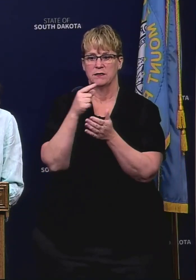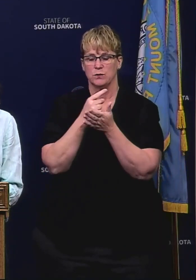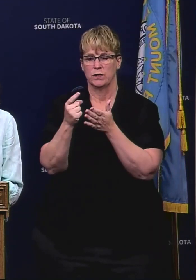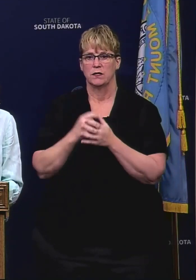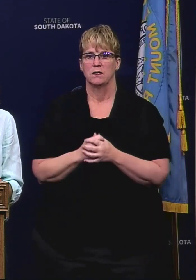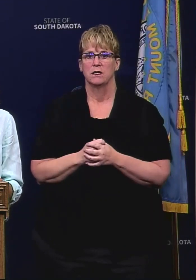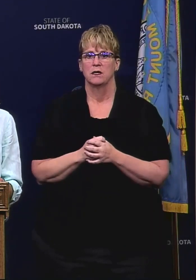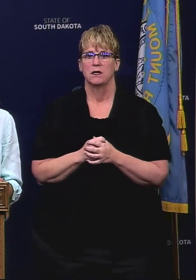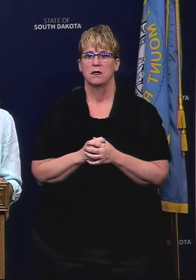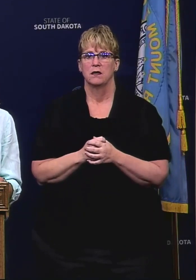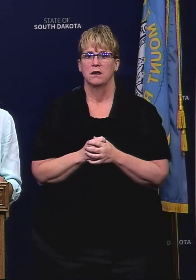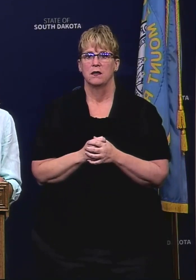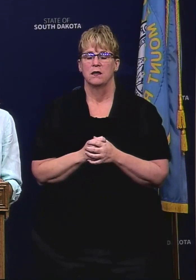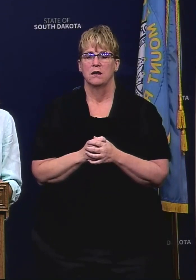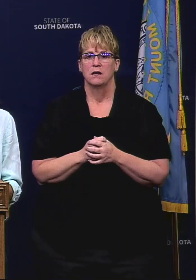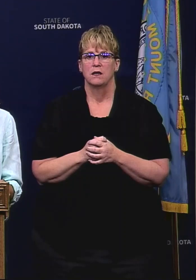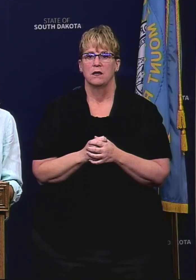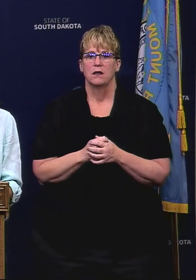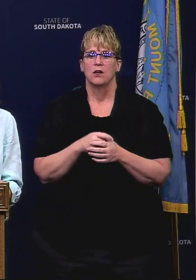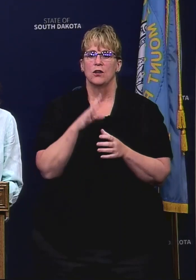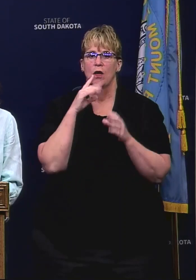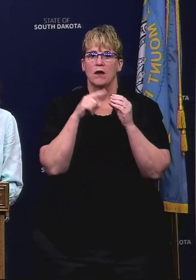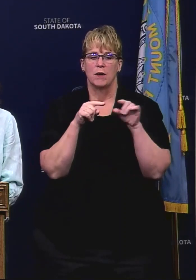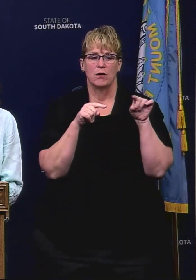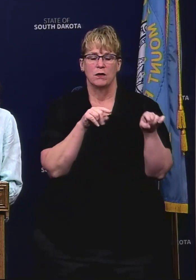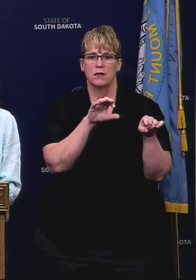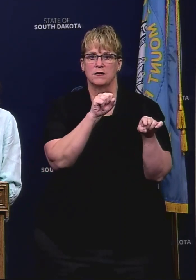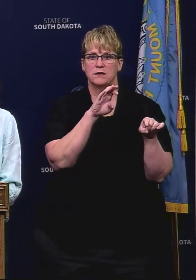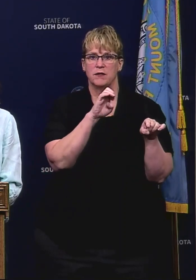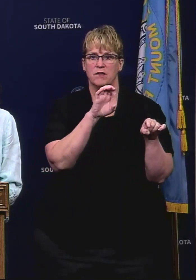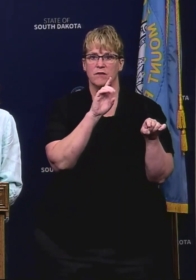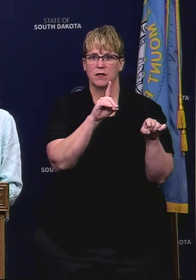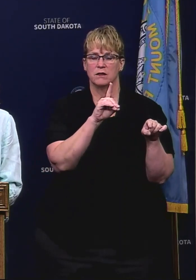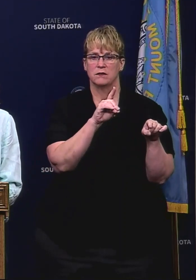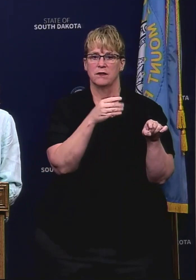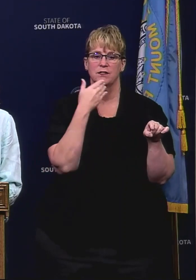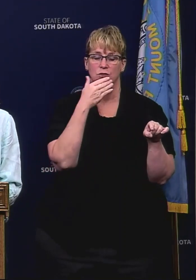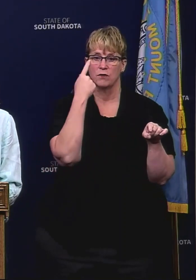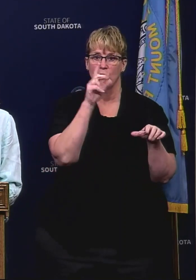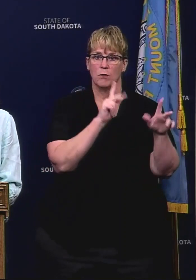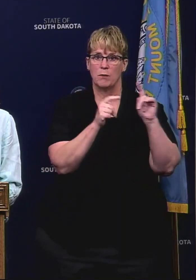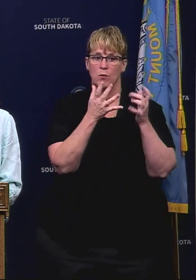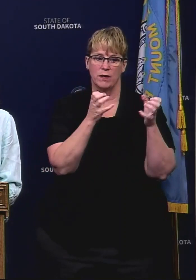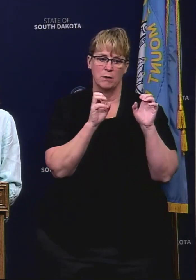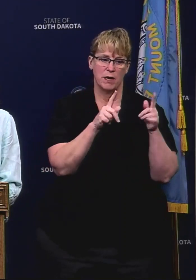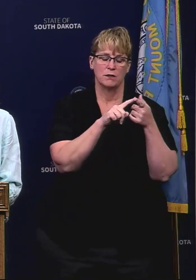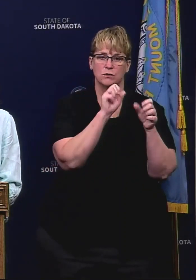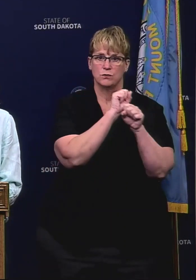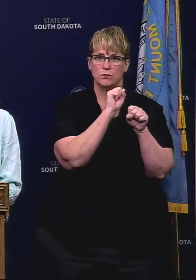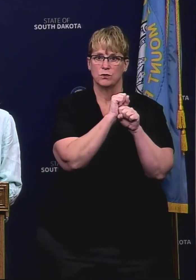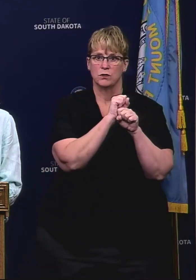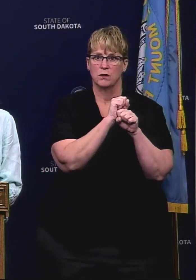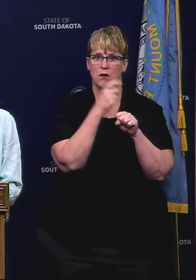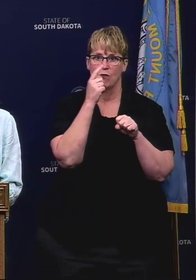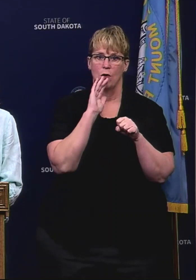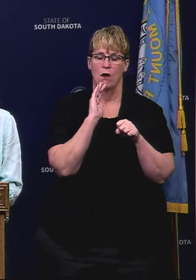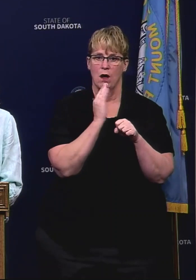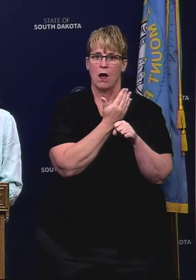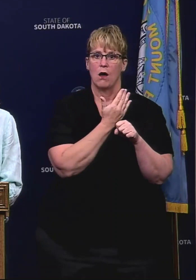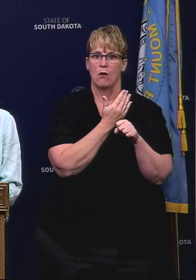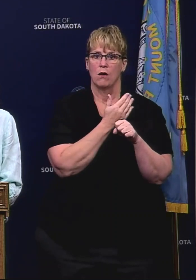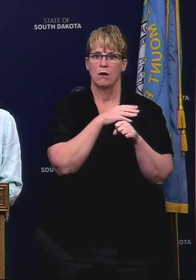I want to touch base on Smithfield. Smithfield is reopening. That's good for all of those who want to get back to work and also for our